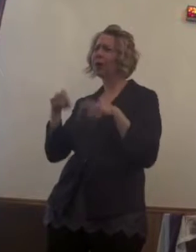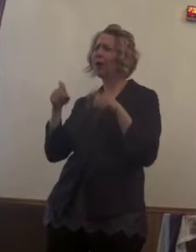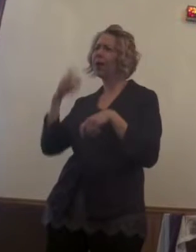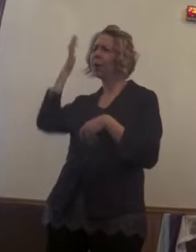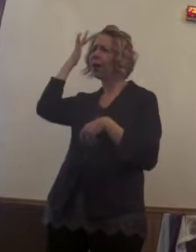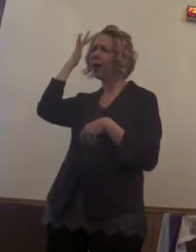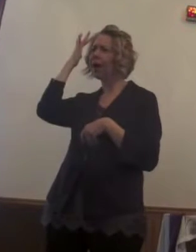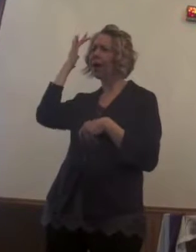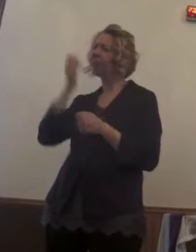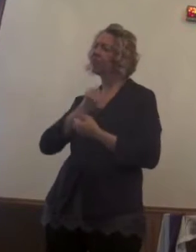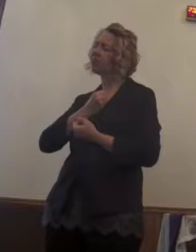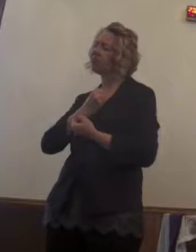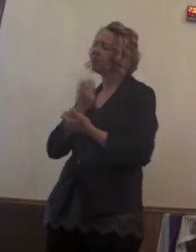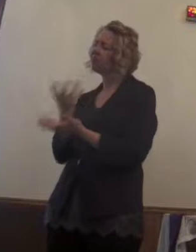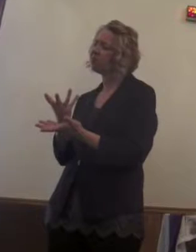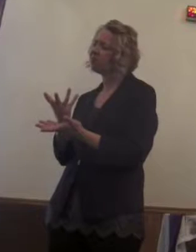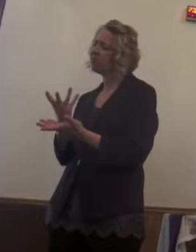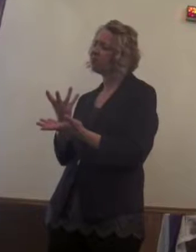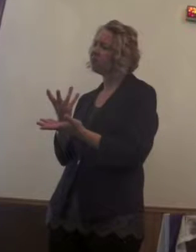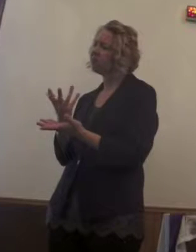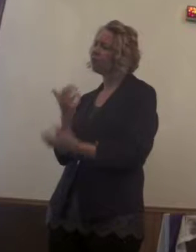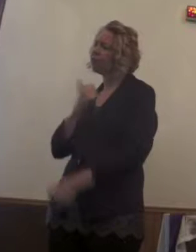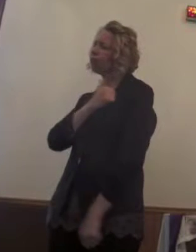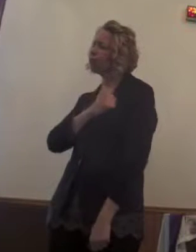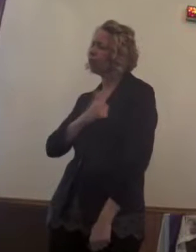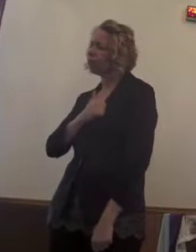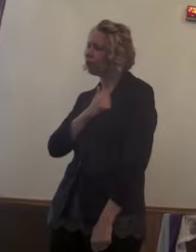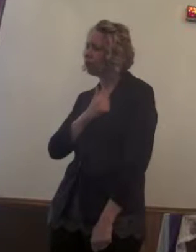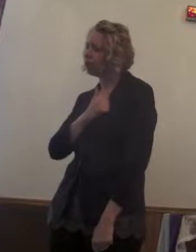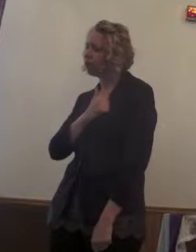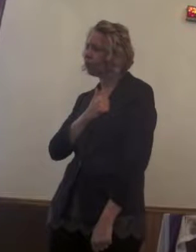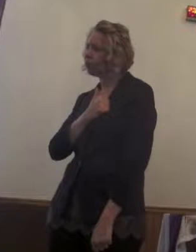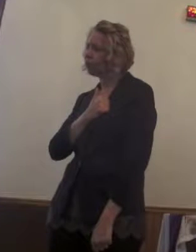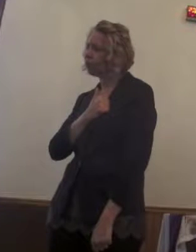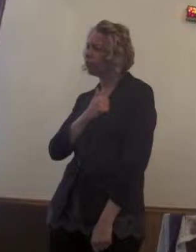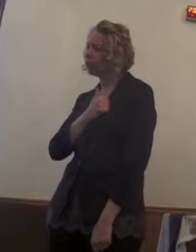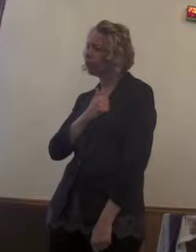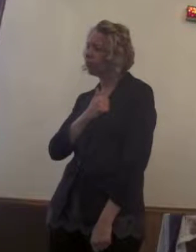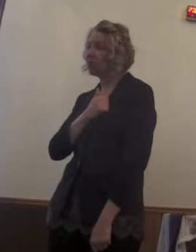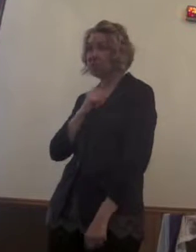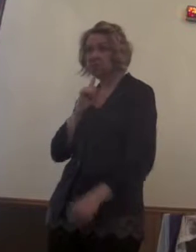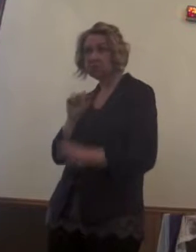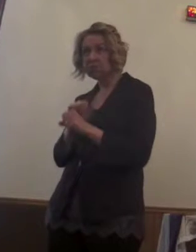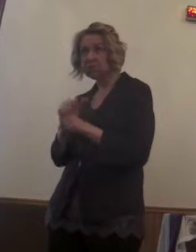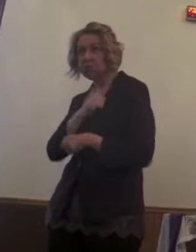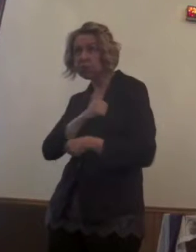sorrow of the expression of the regret. Or was it regret?